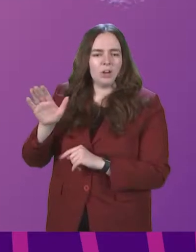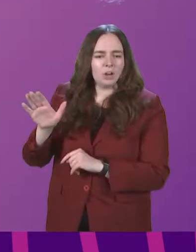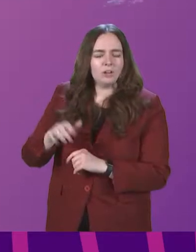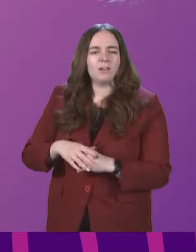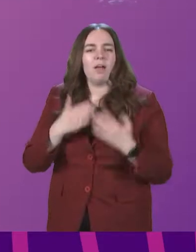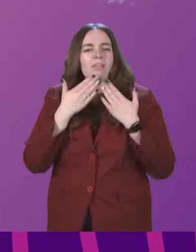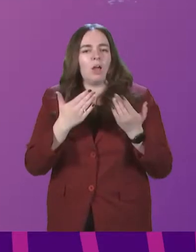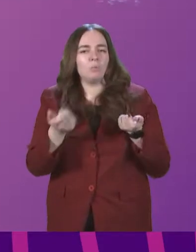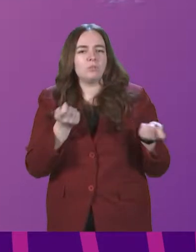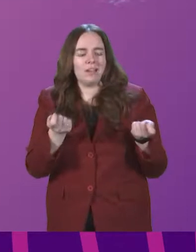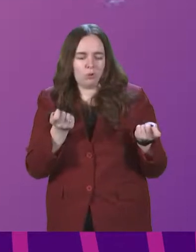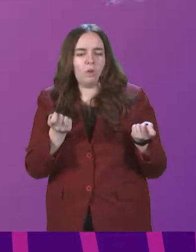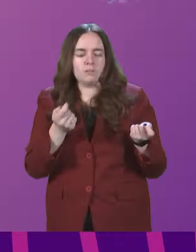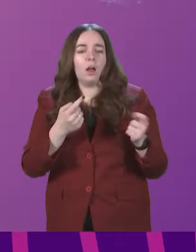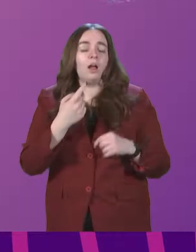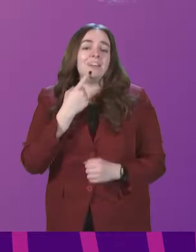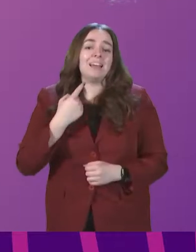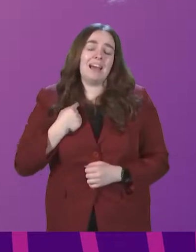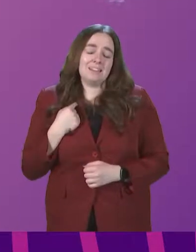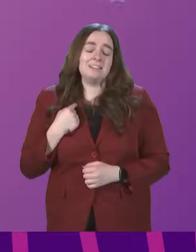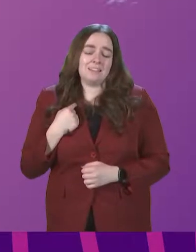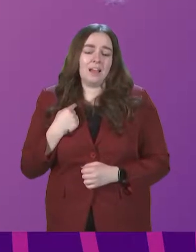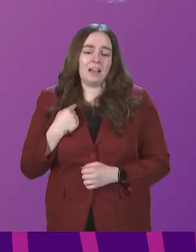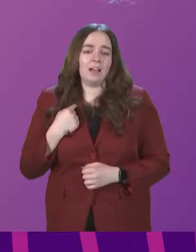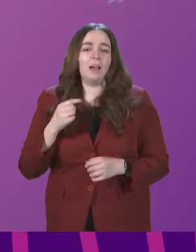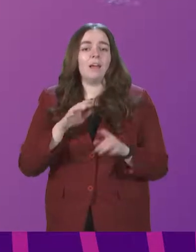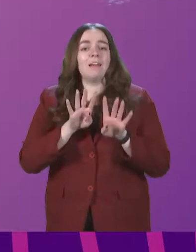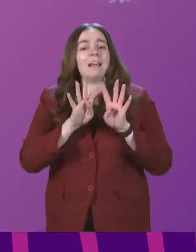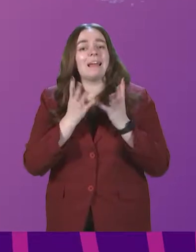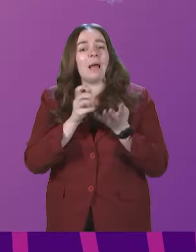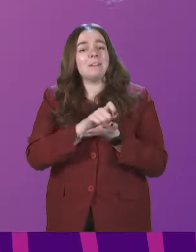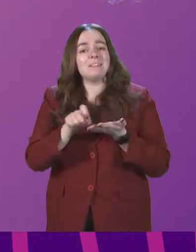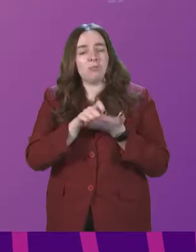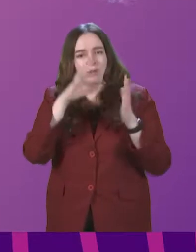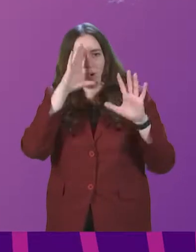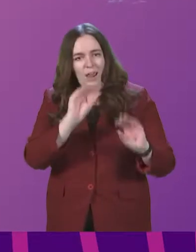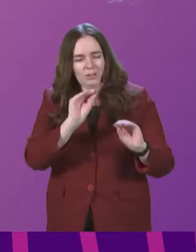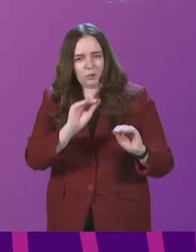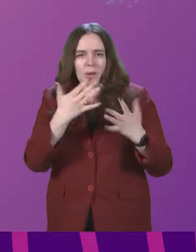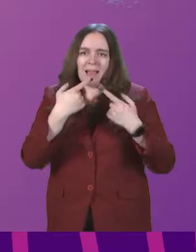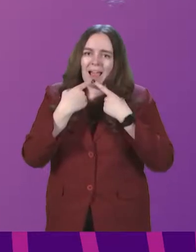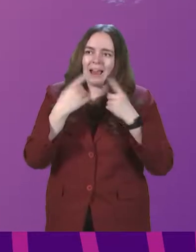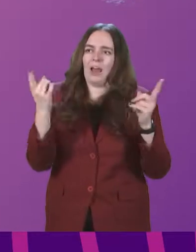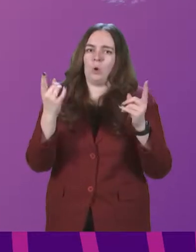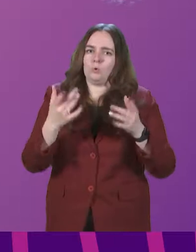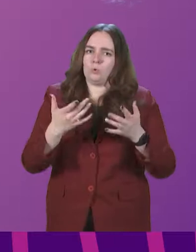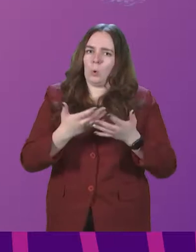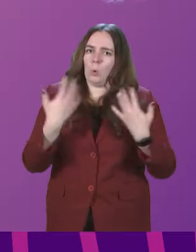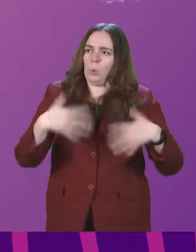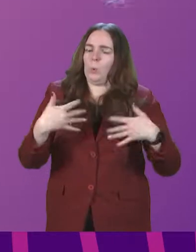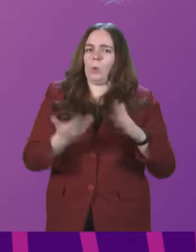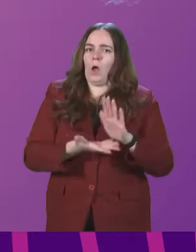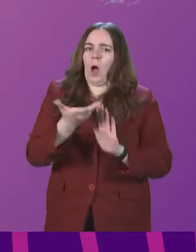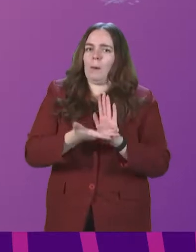you, President, also on a point of order. Yesterday, the Cabinet Secretary for Education announced several significant updates